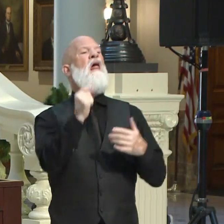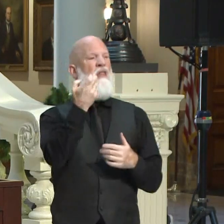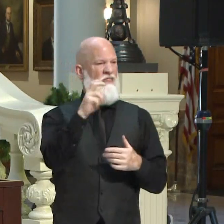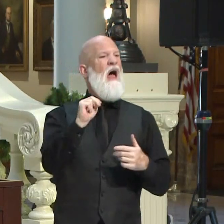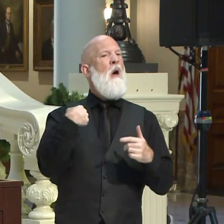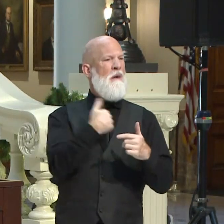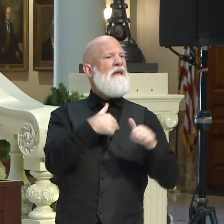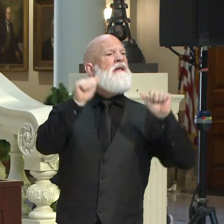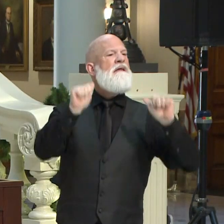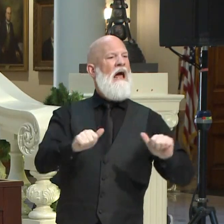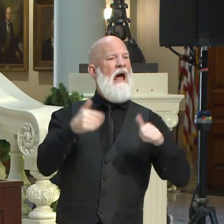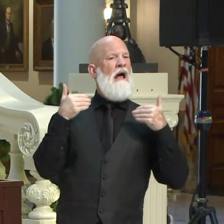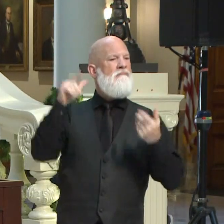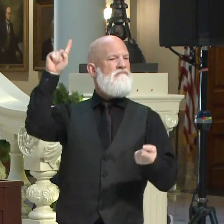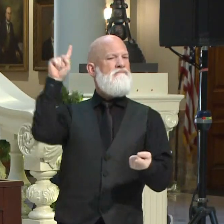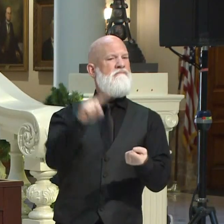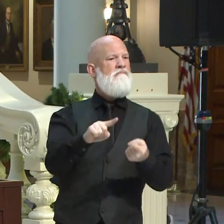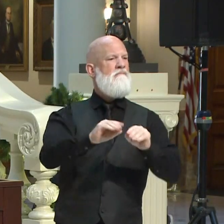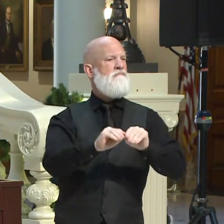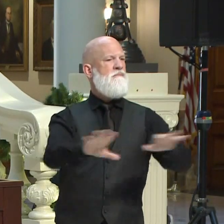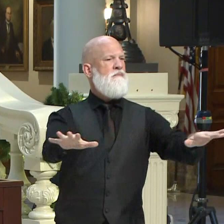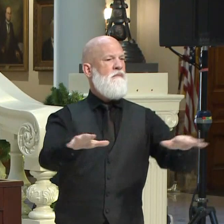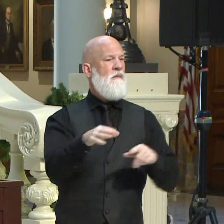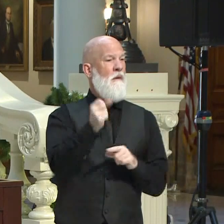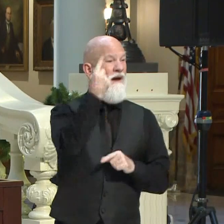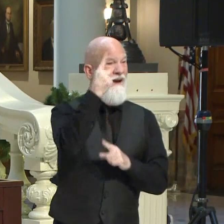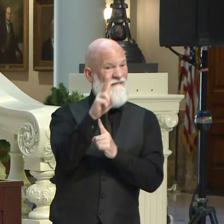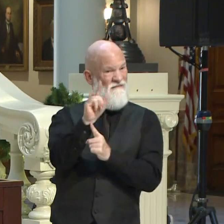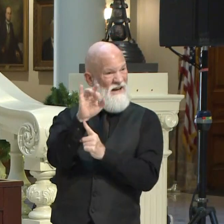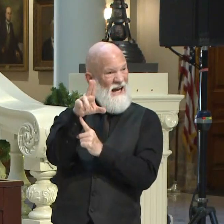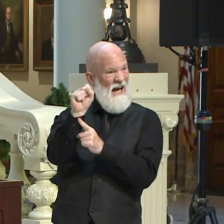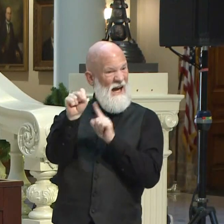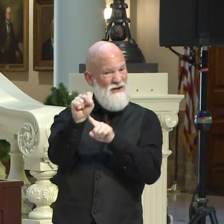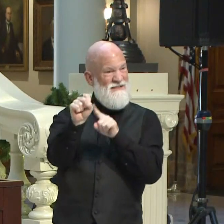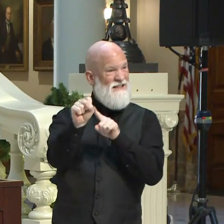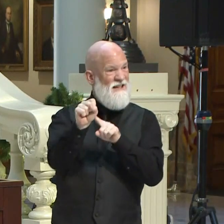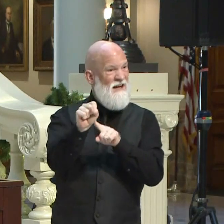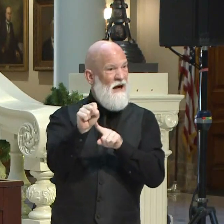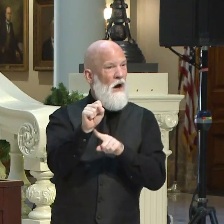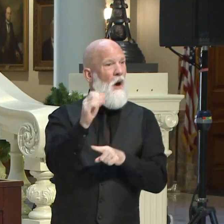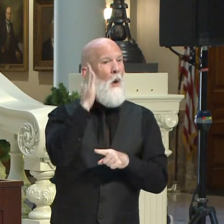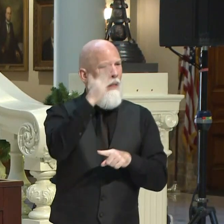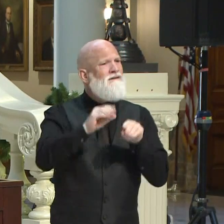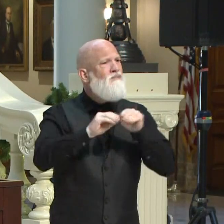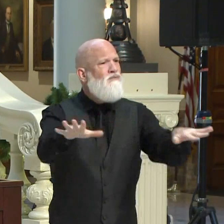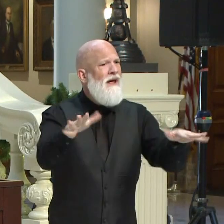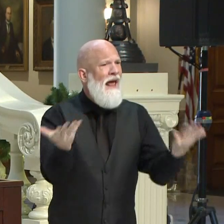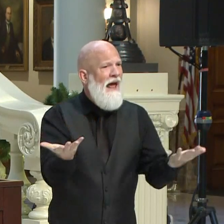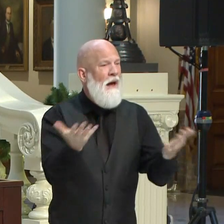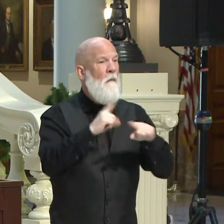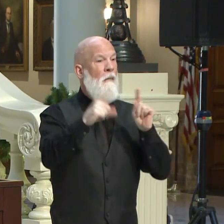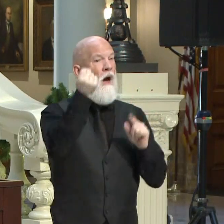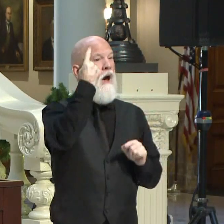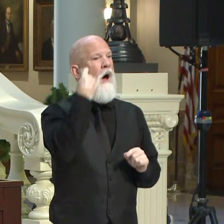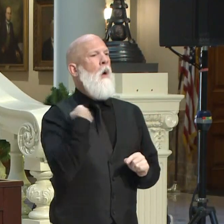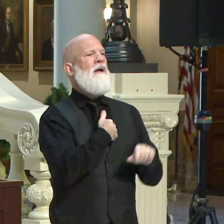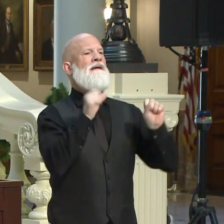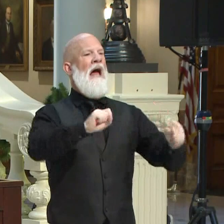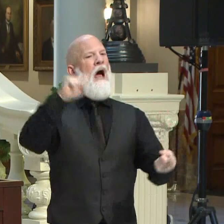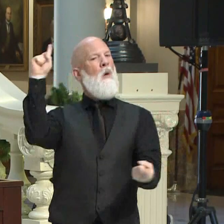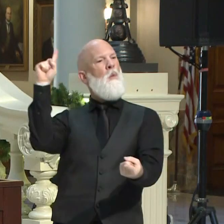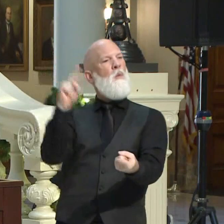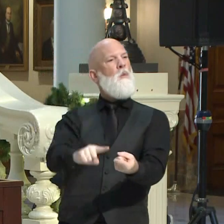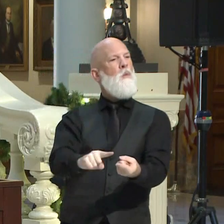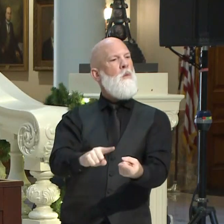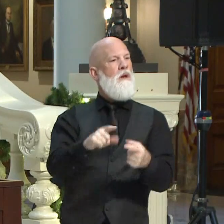spread. We're not going to stop it until we get the vaccine and we continue to just keep the fight for, you know, months ahead. But